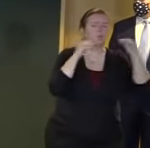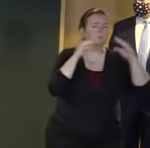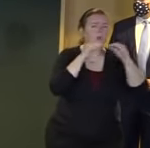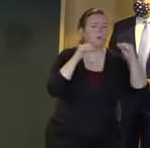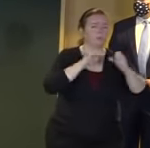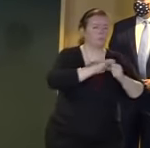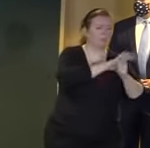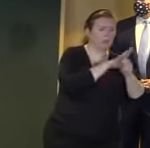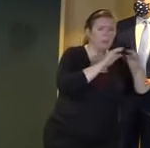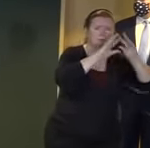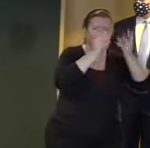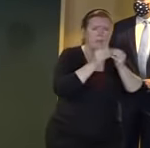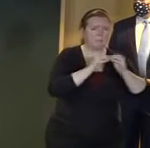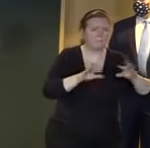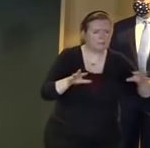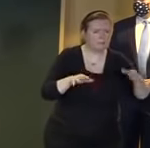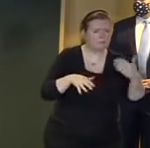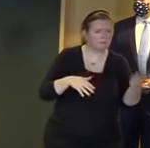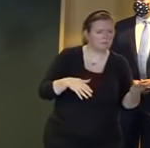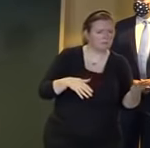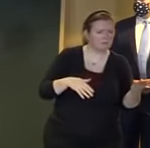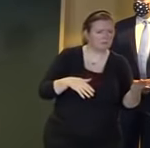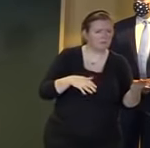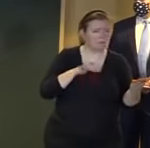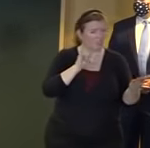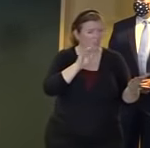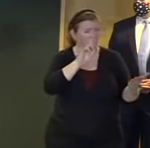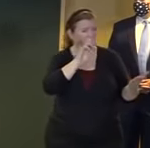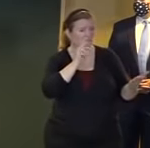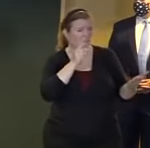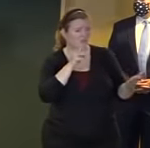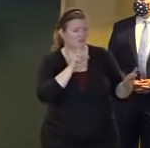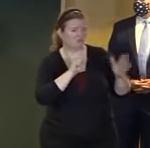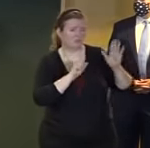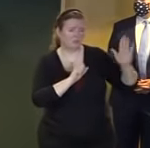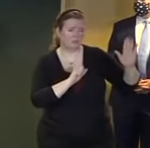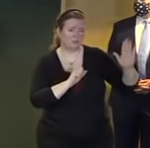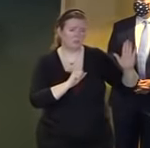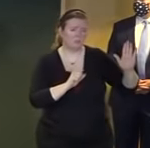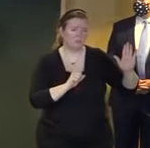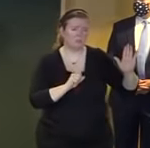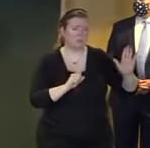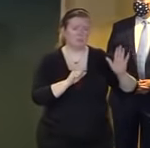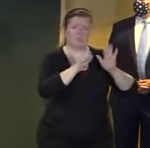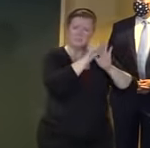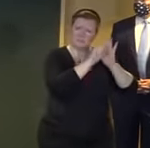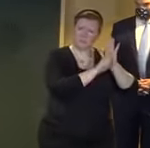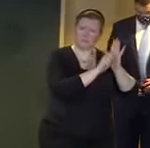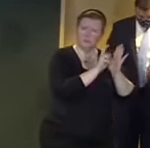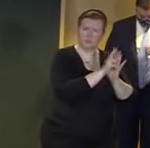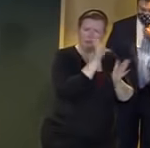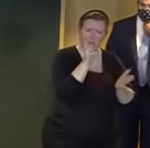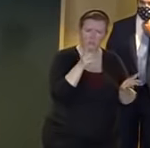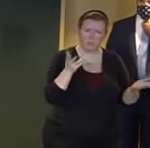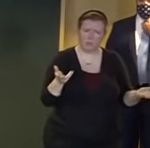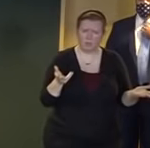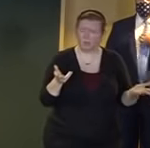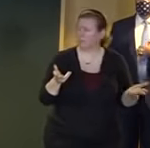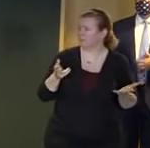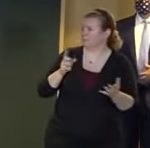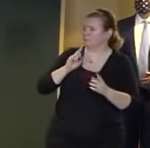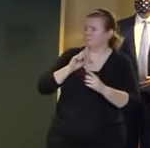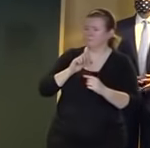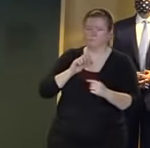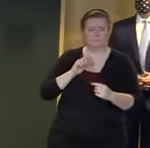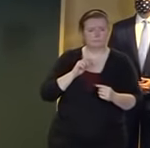i don't have a whole lot more to add to